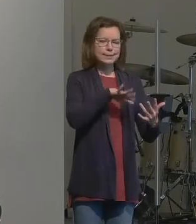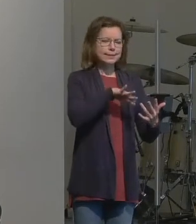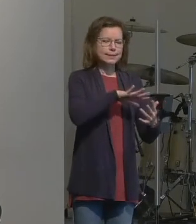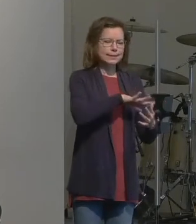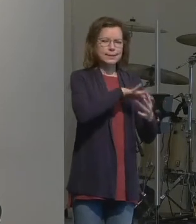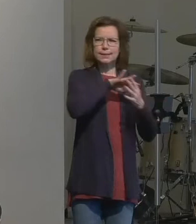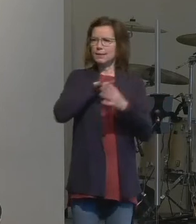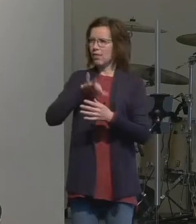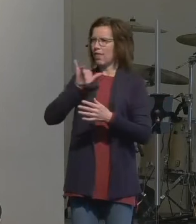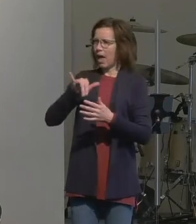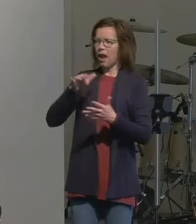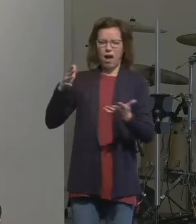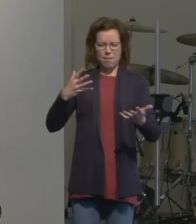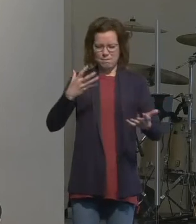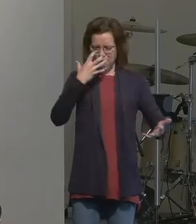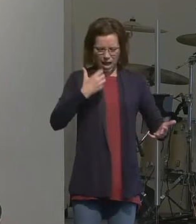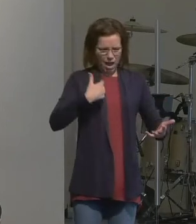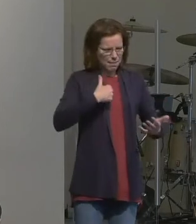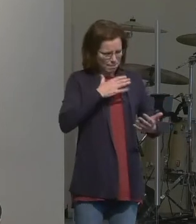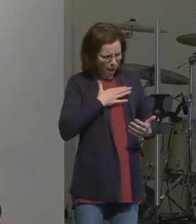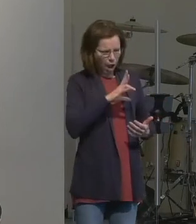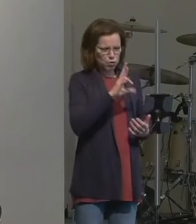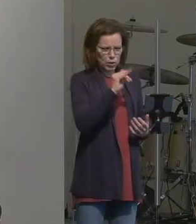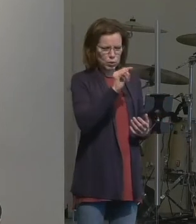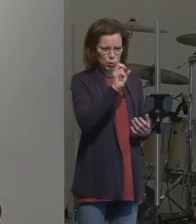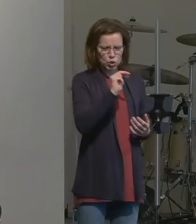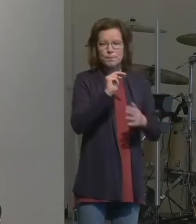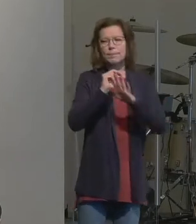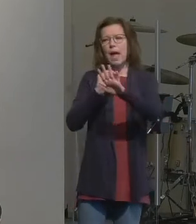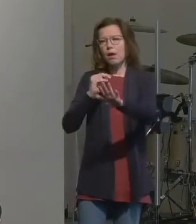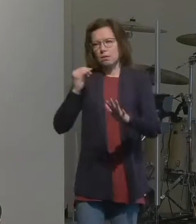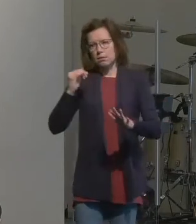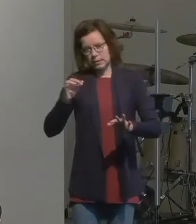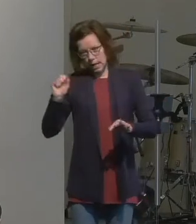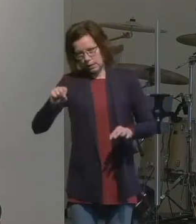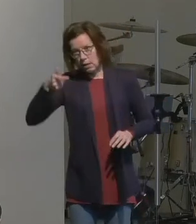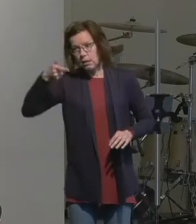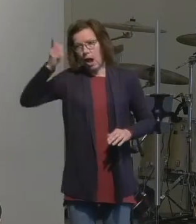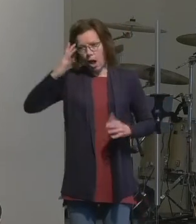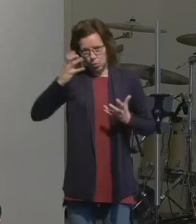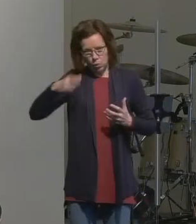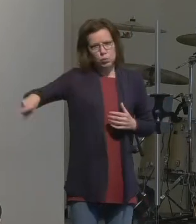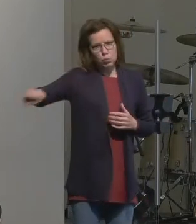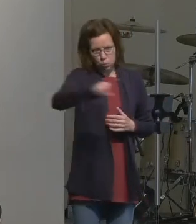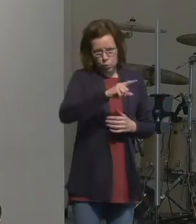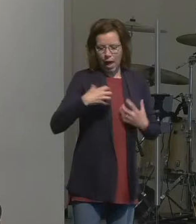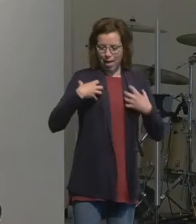now don't get me wrong yes God wants us to be healthy so I'm pretty sure he's not going to tell you not to eat right